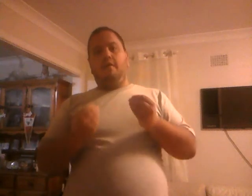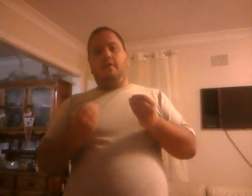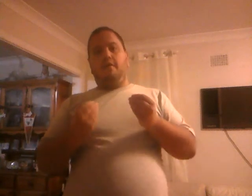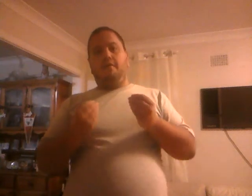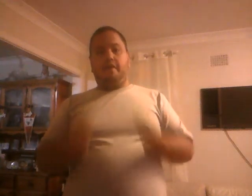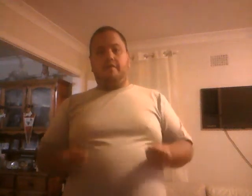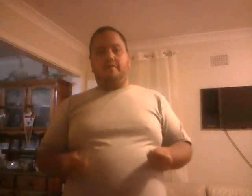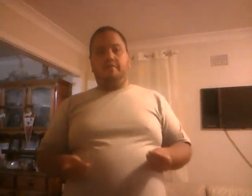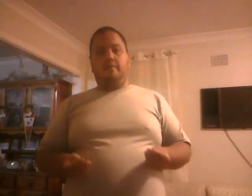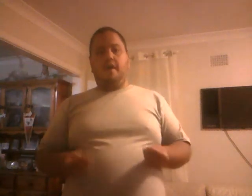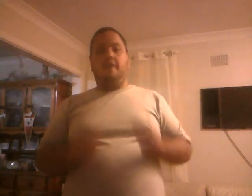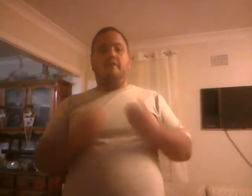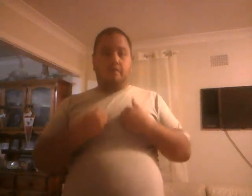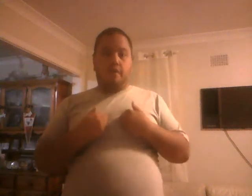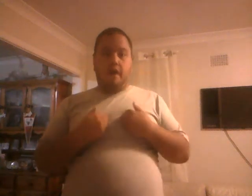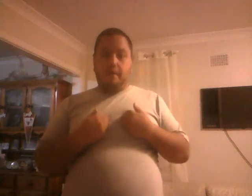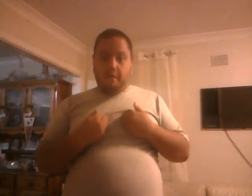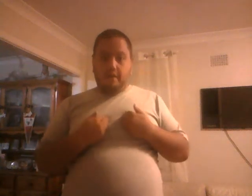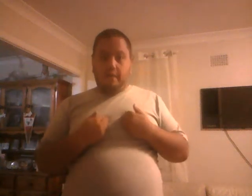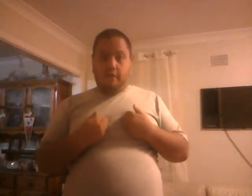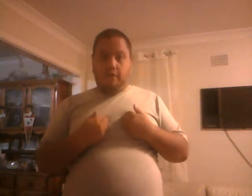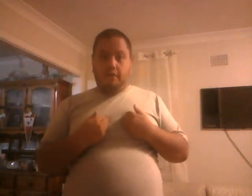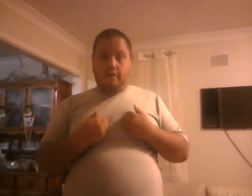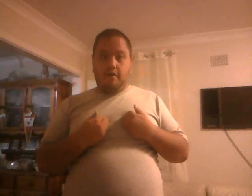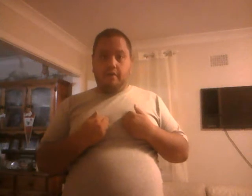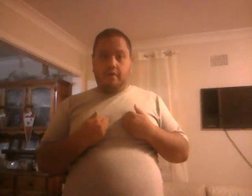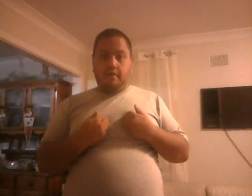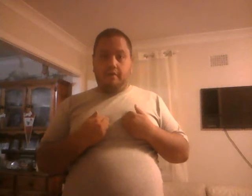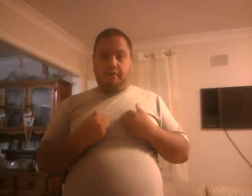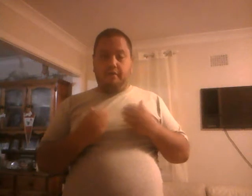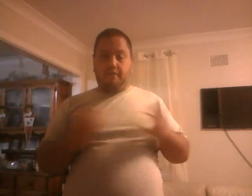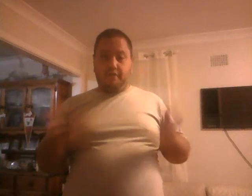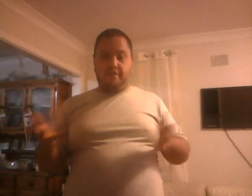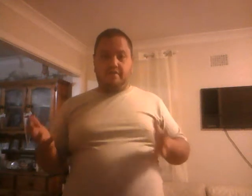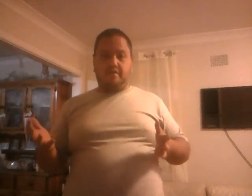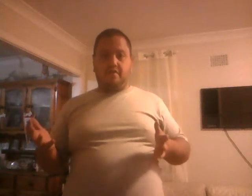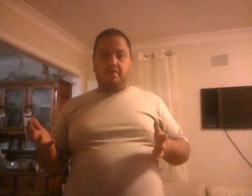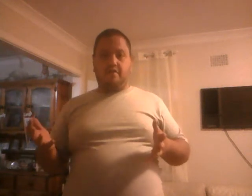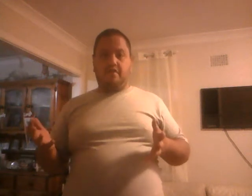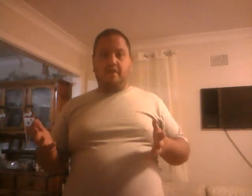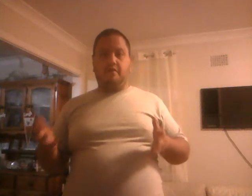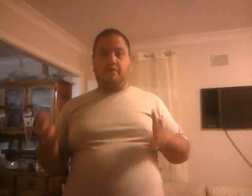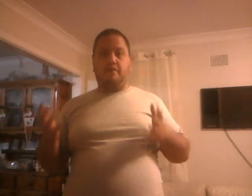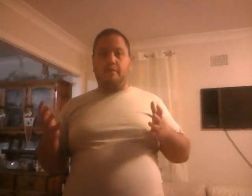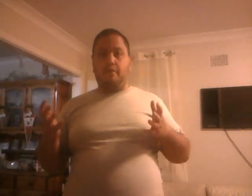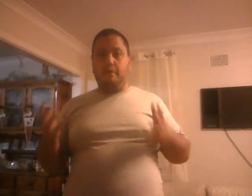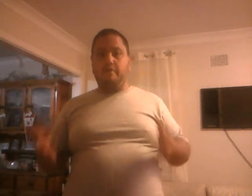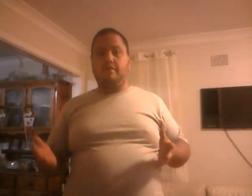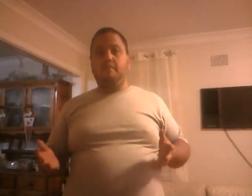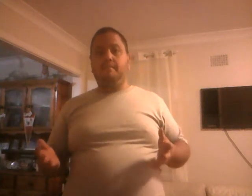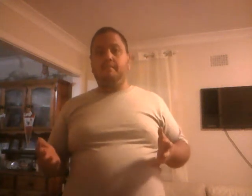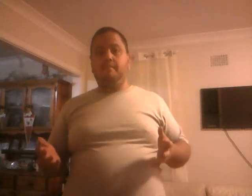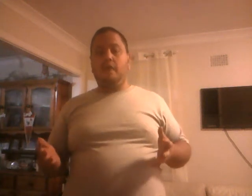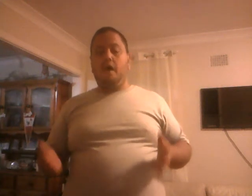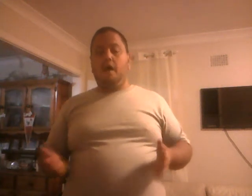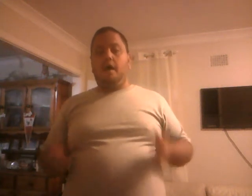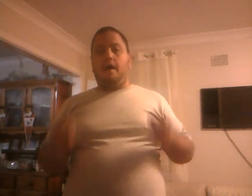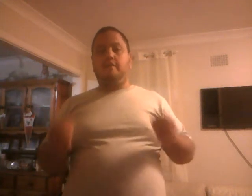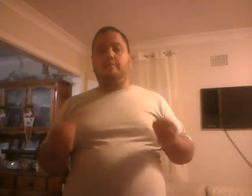For this. the reason why I'm condemning you for it, for this thing with Tommy Robinson, is